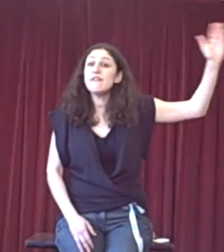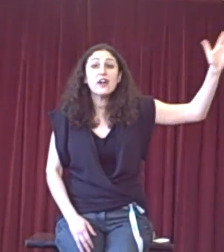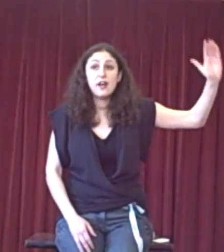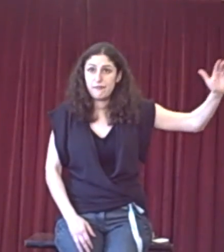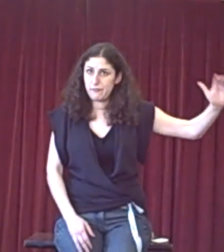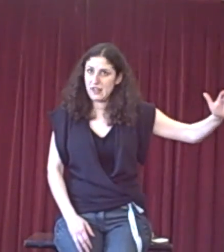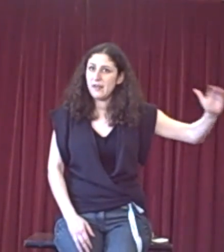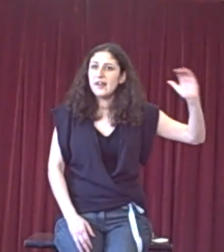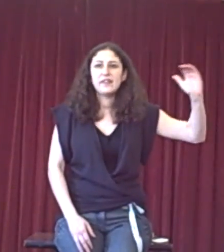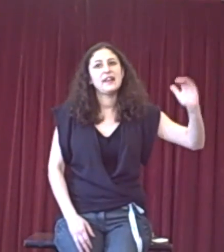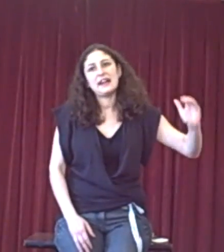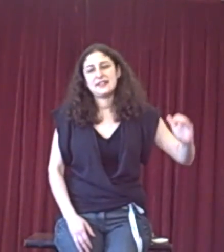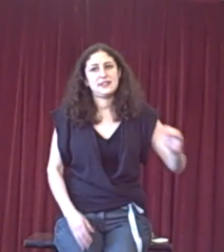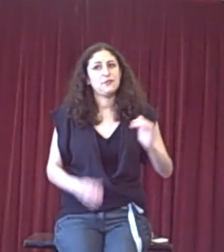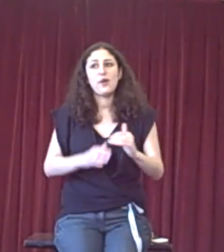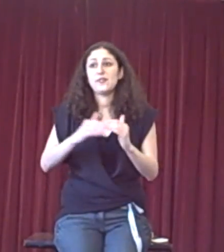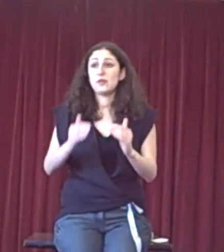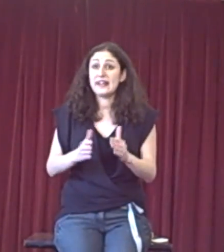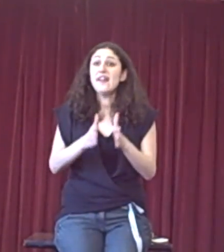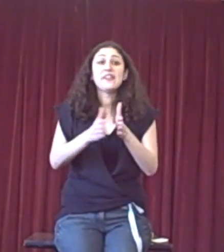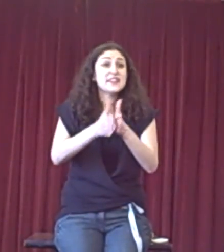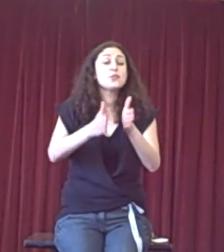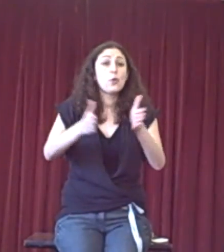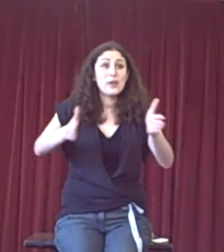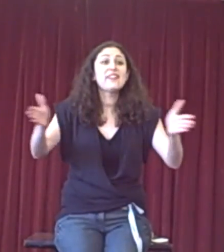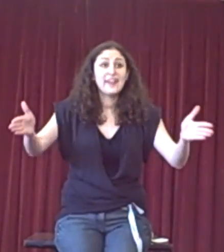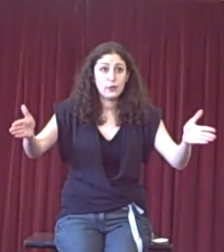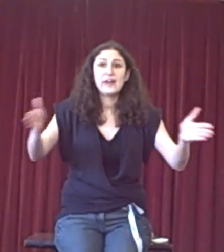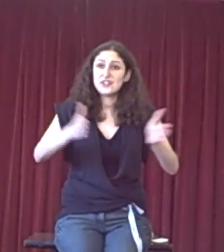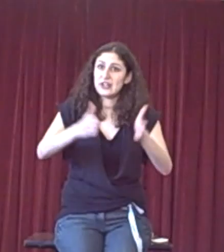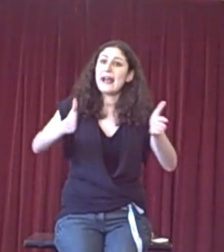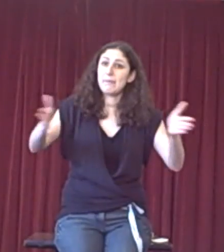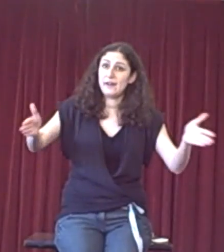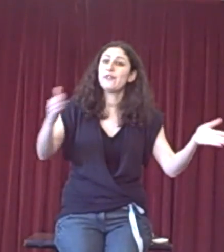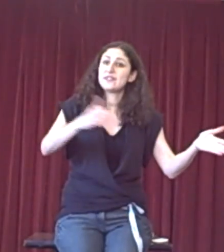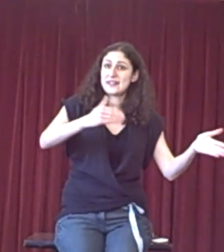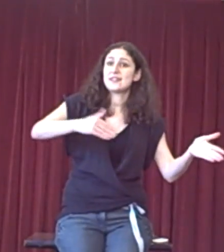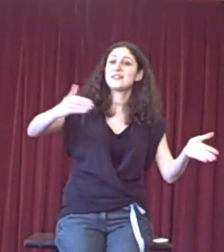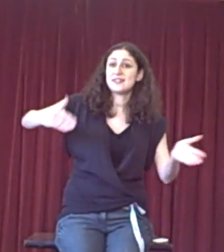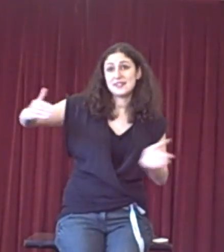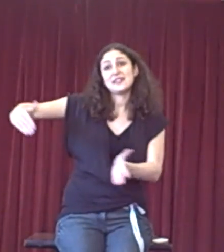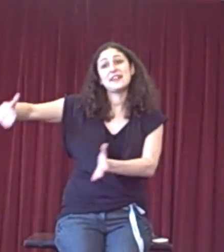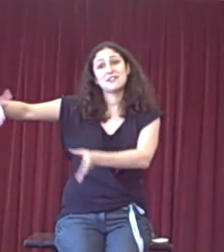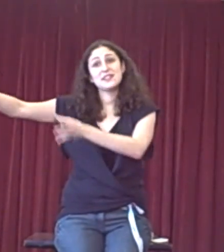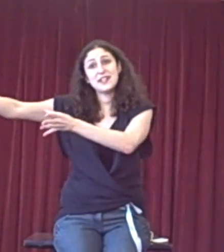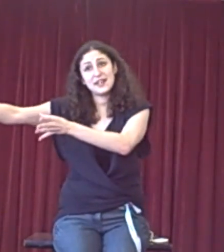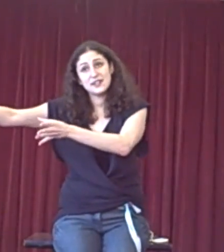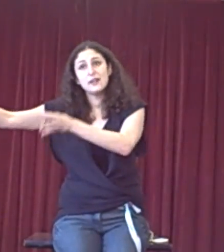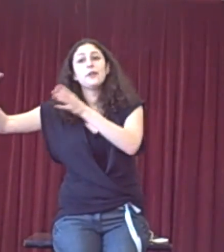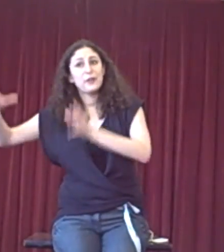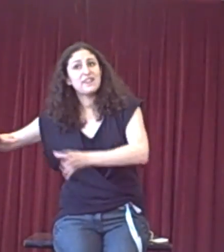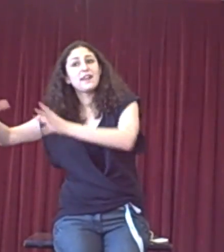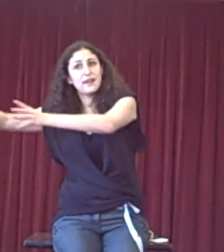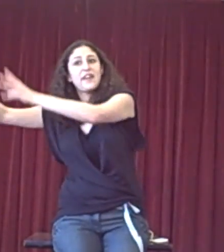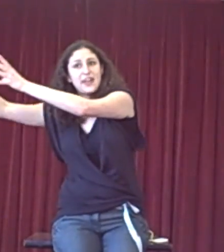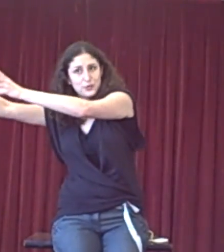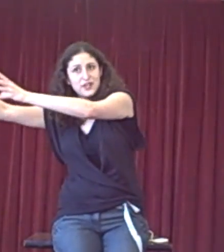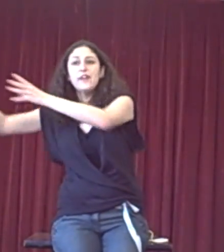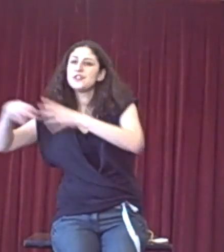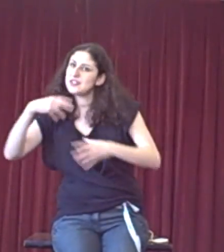never heard from them, the analysis of white belief. This is what we think would actually happen if you assassinated a dictator. Instead, we think another head would... You